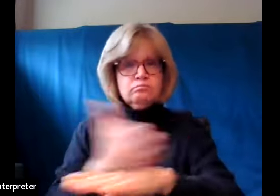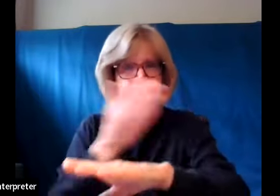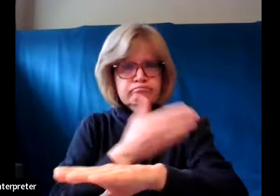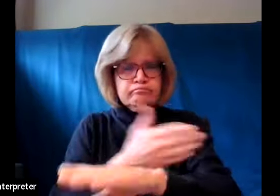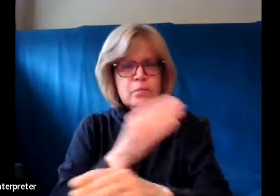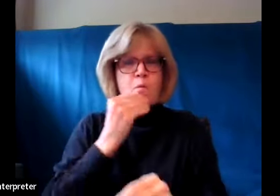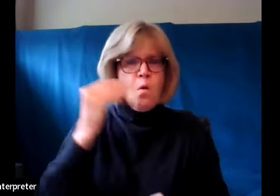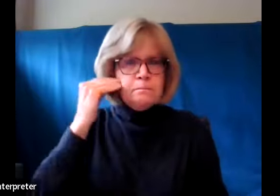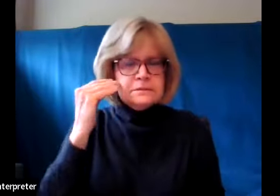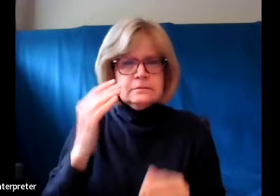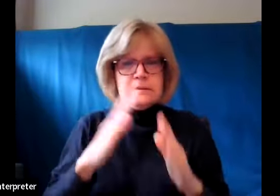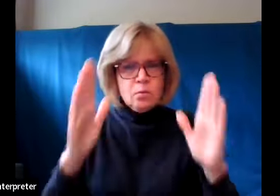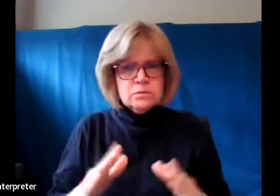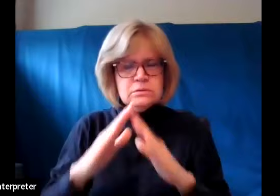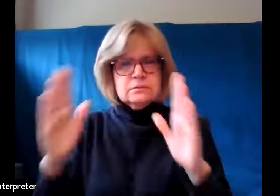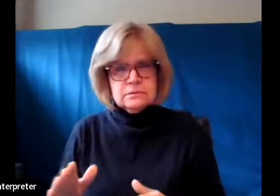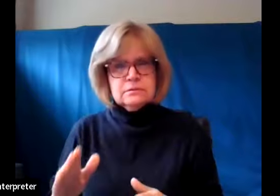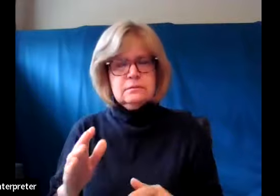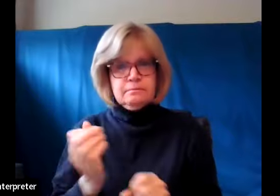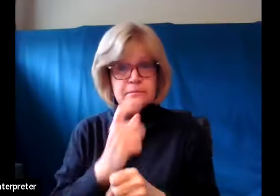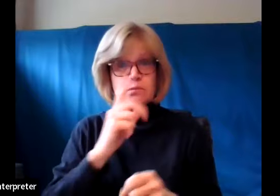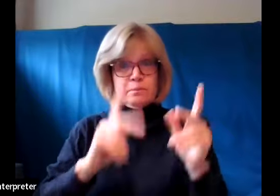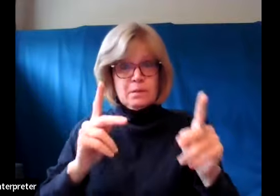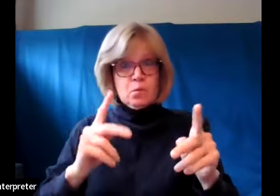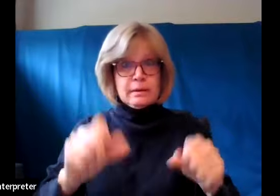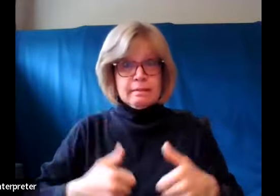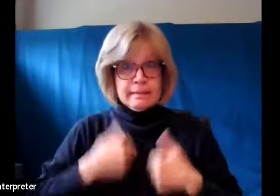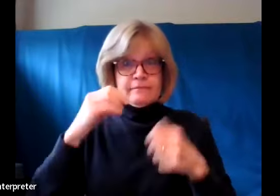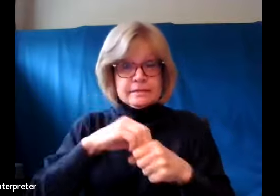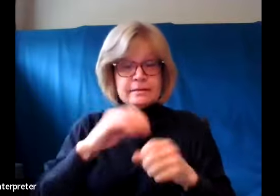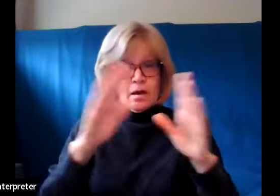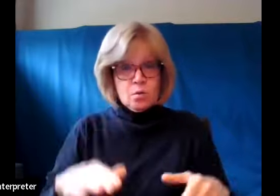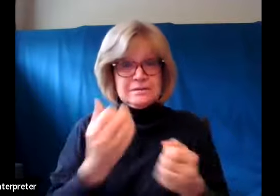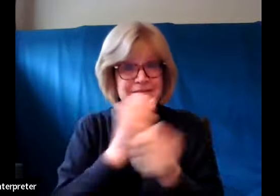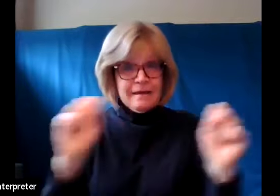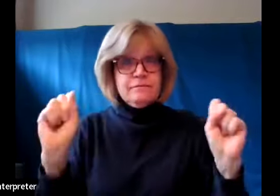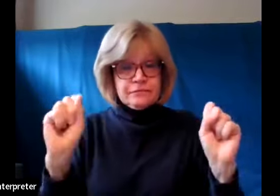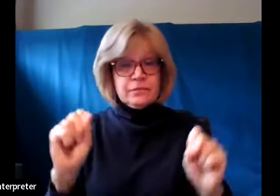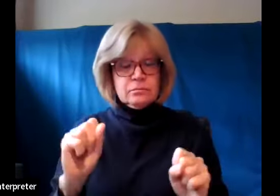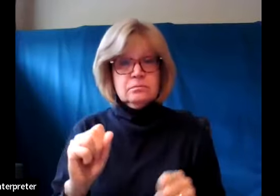ensure that people have houses that they can live in. Safe.